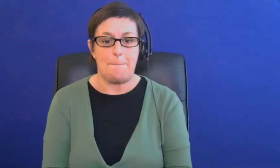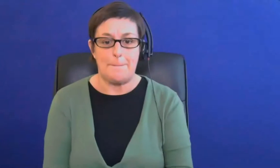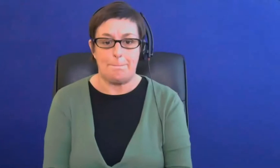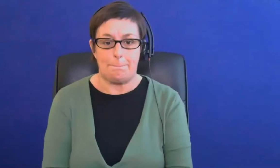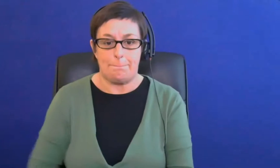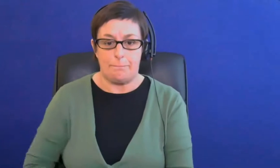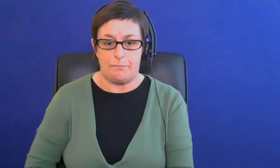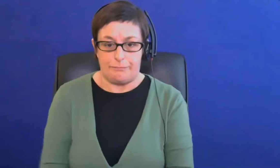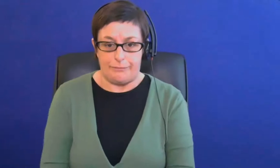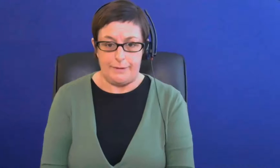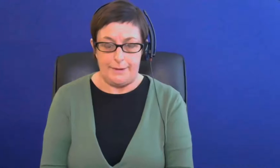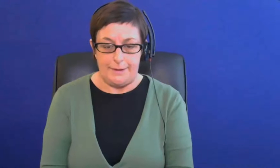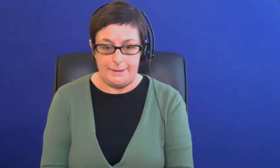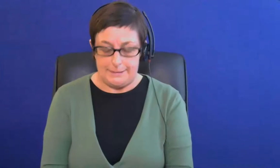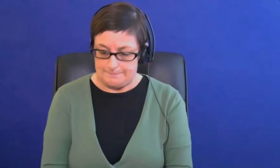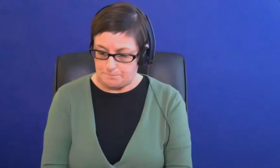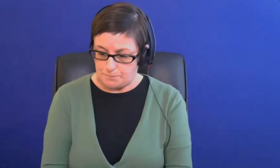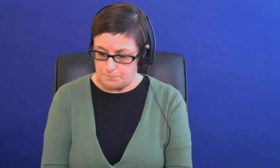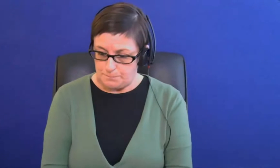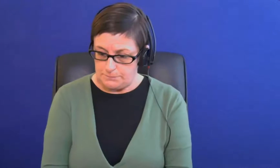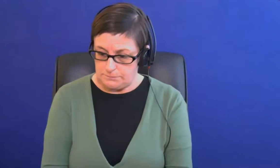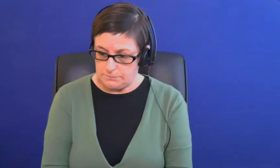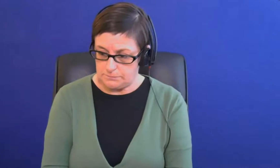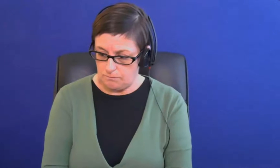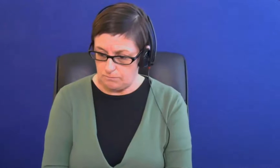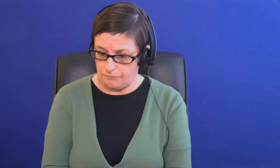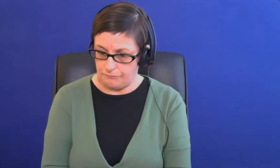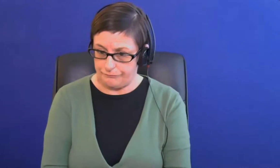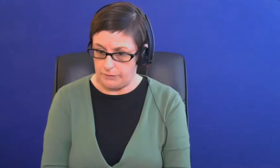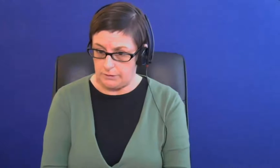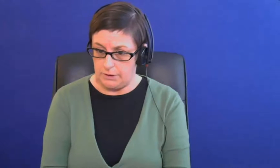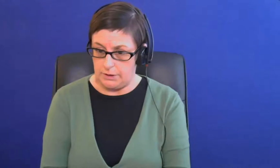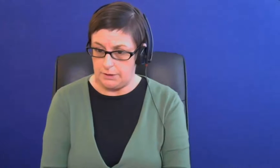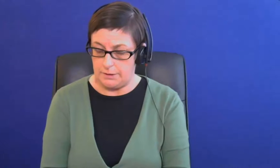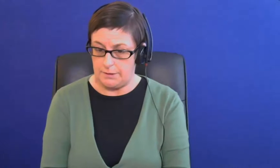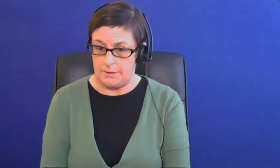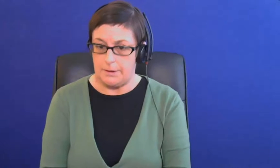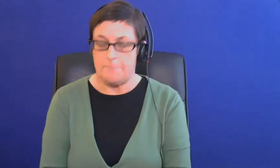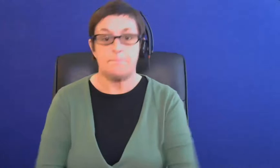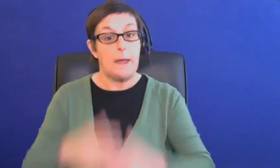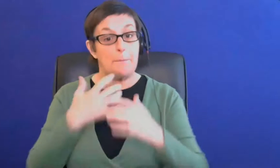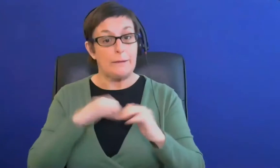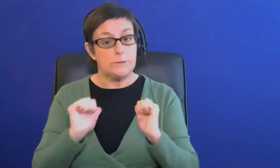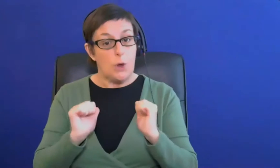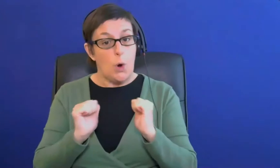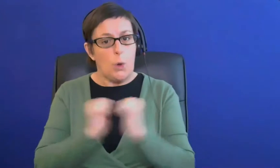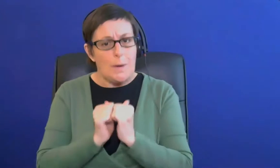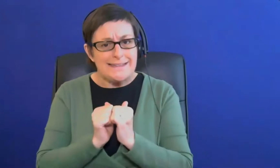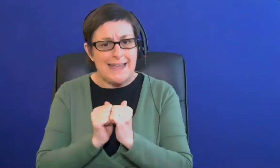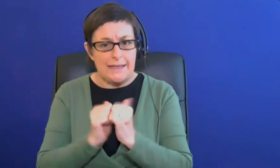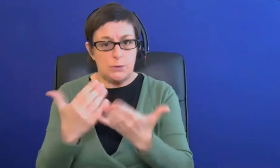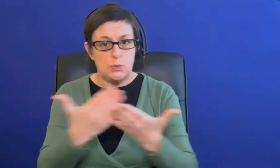the the next question is from anonymous attendee and this is regarding the consent to share permissions that you discussed at the beginning